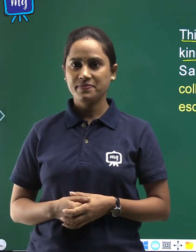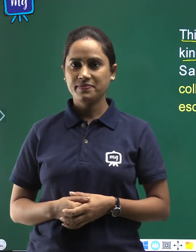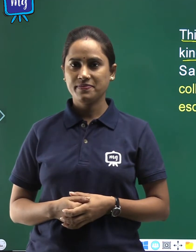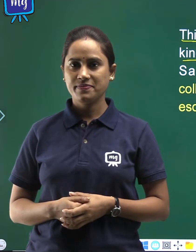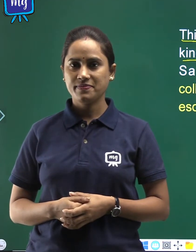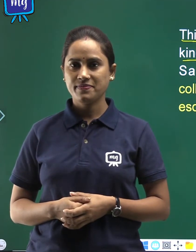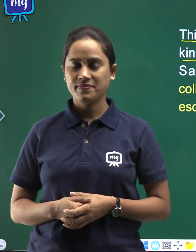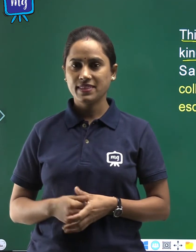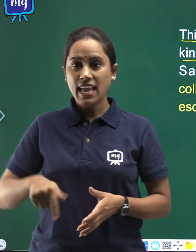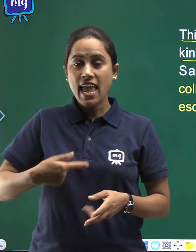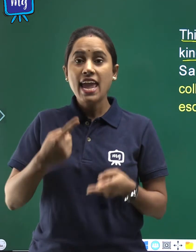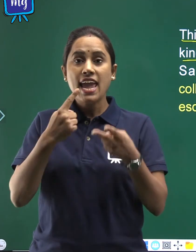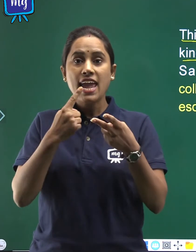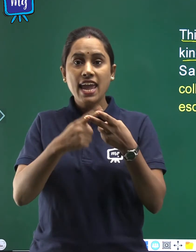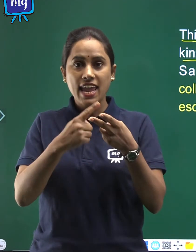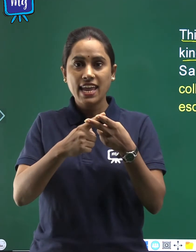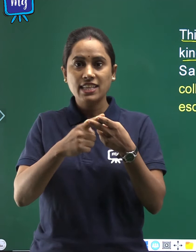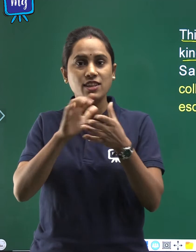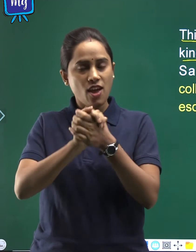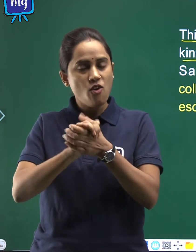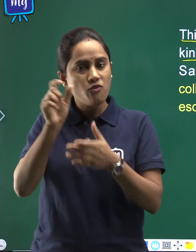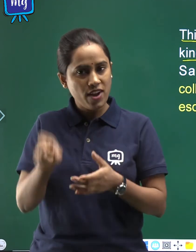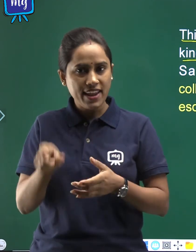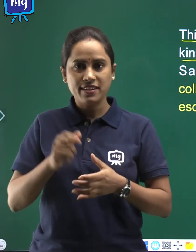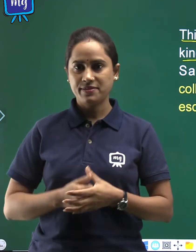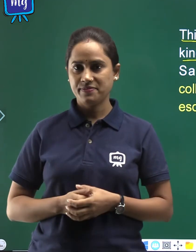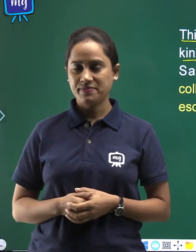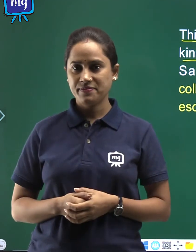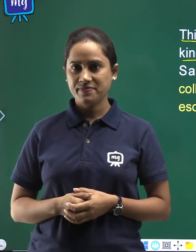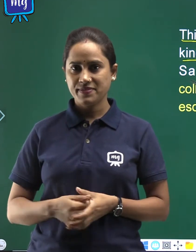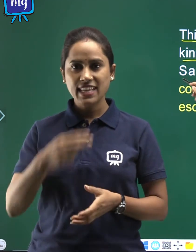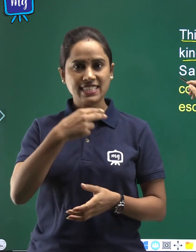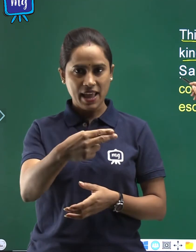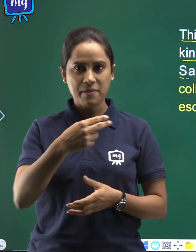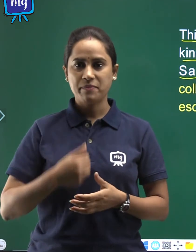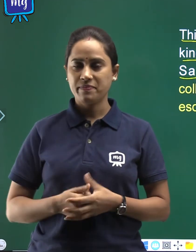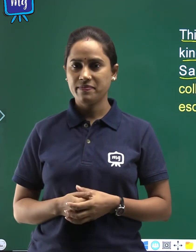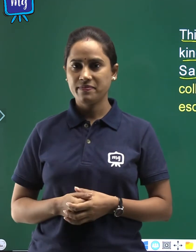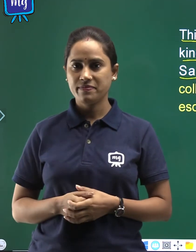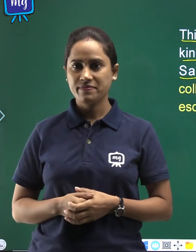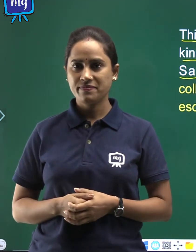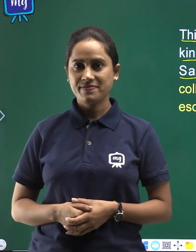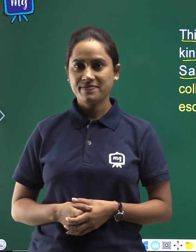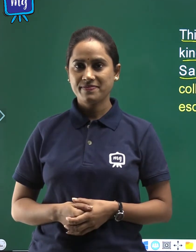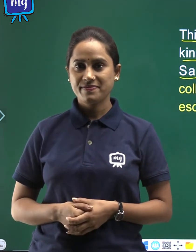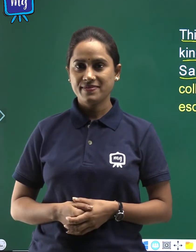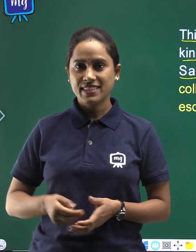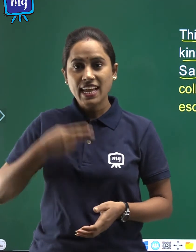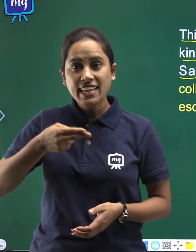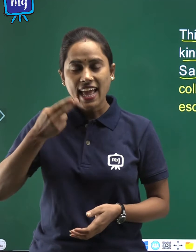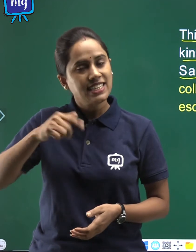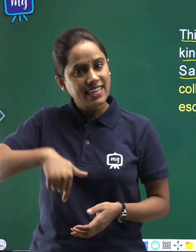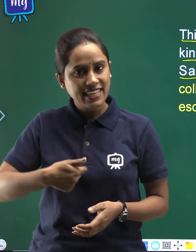His friend Sam tells